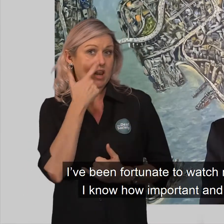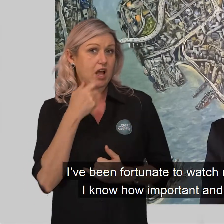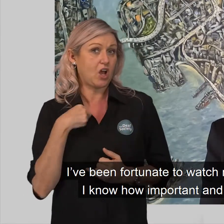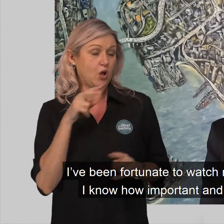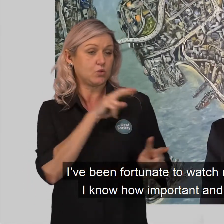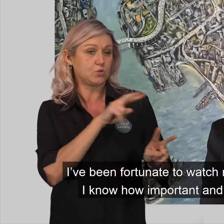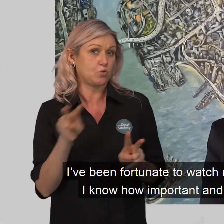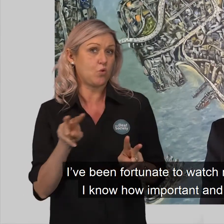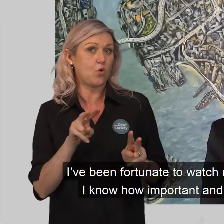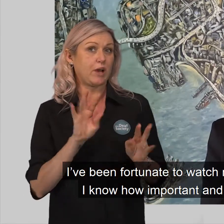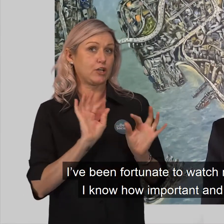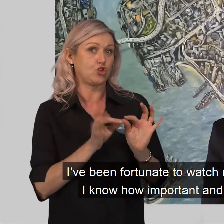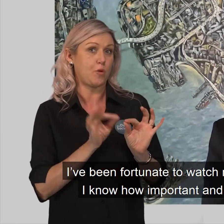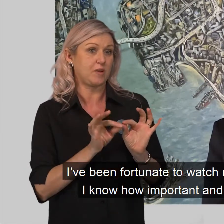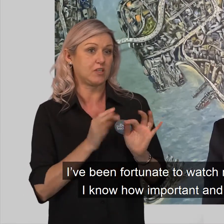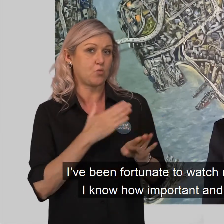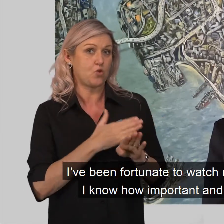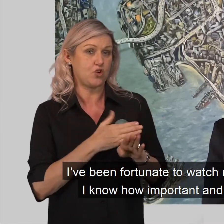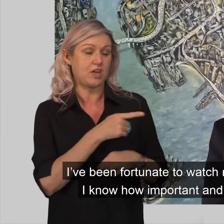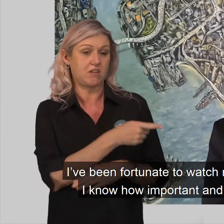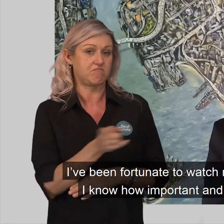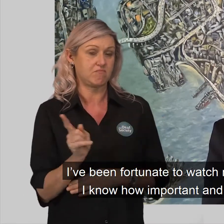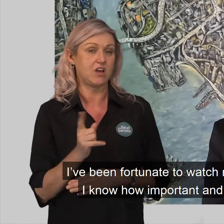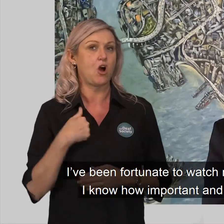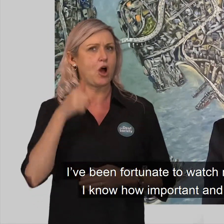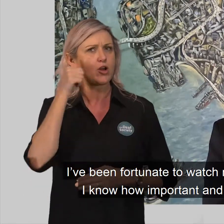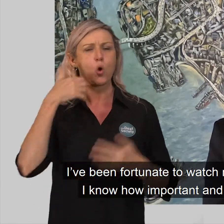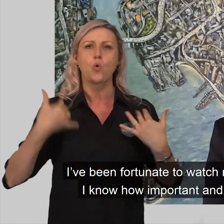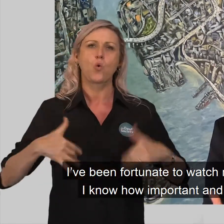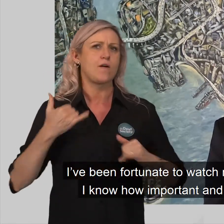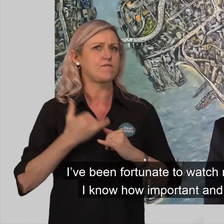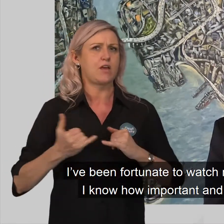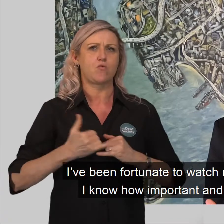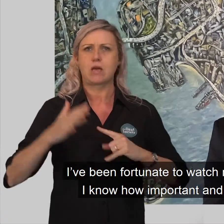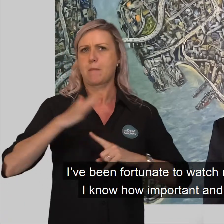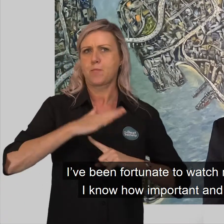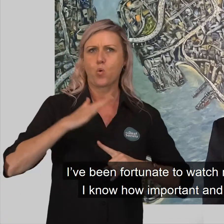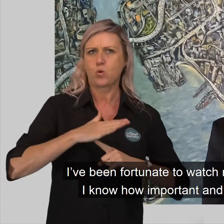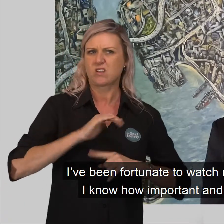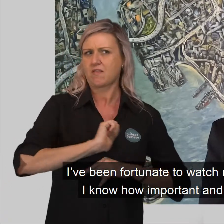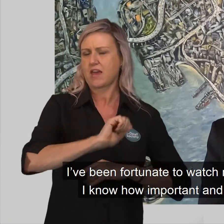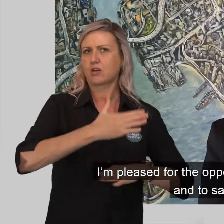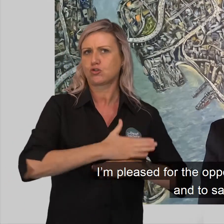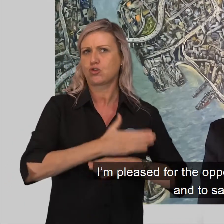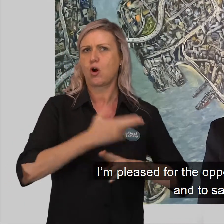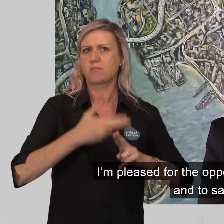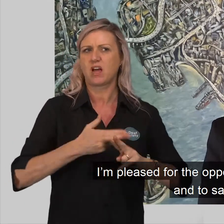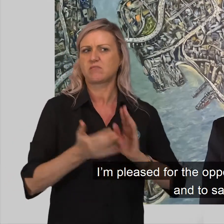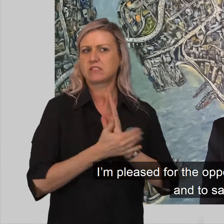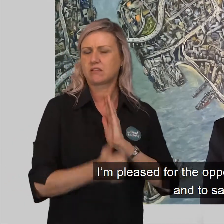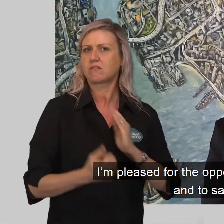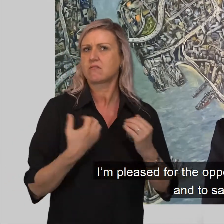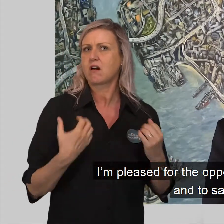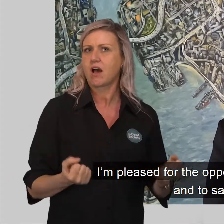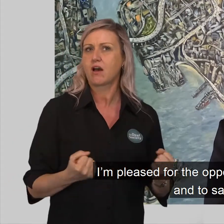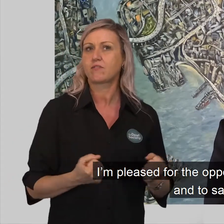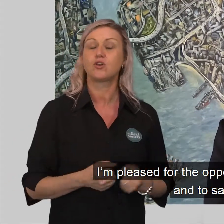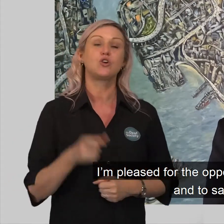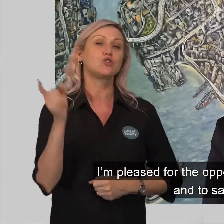work. I know how important and how incredibly skillful they are. I'm pleased for the opportunity today to